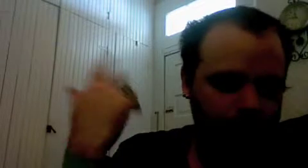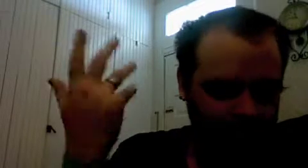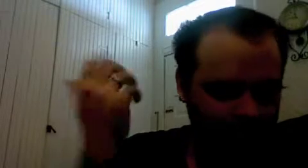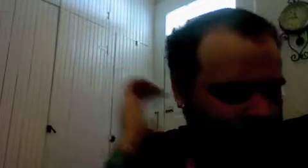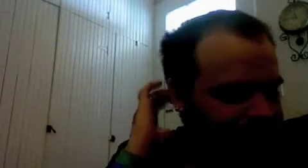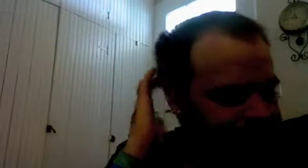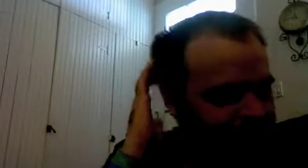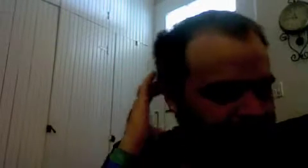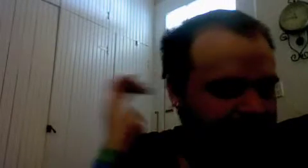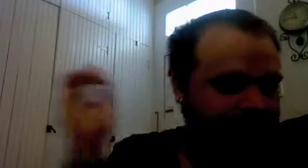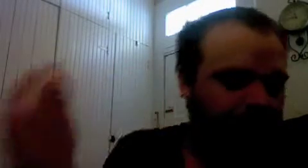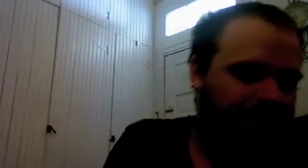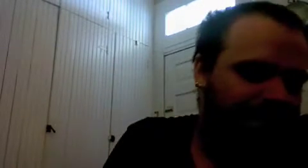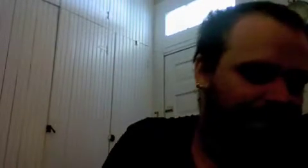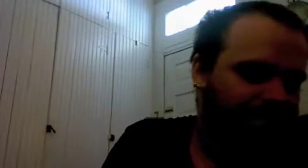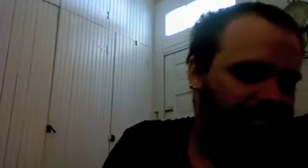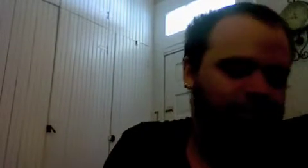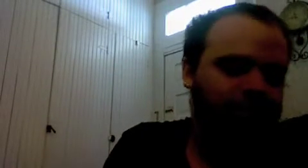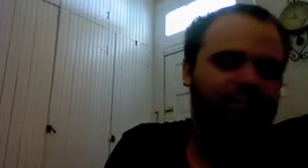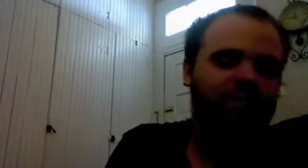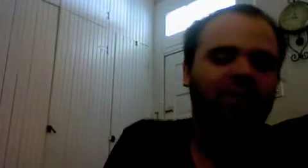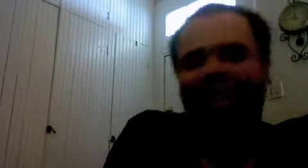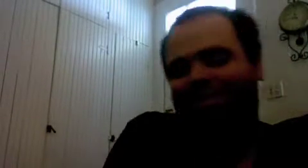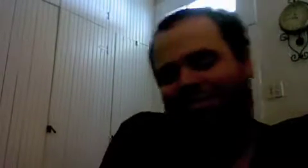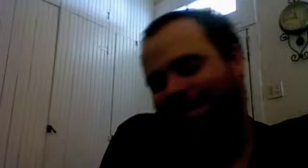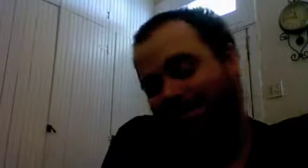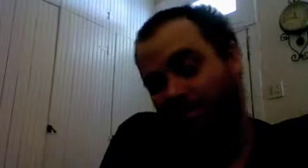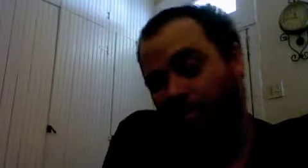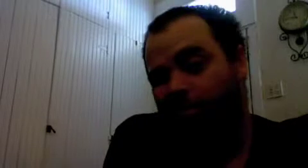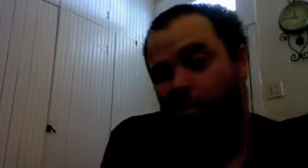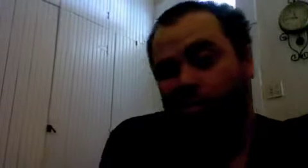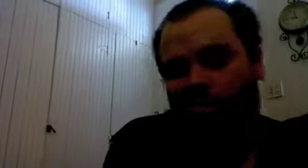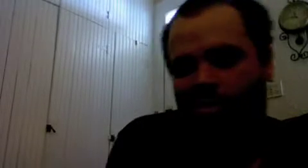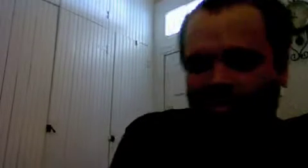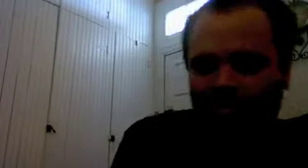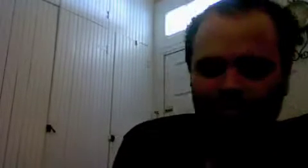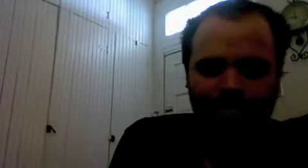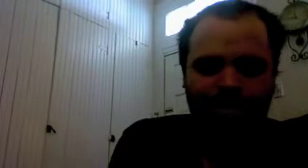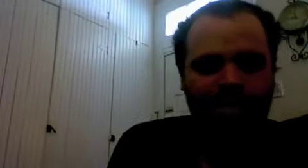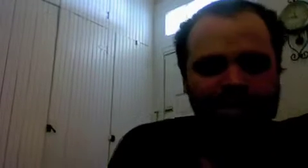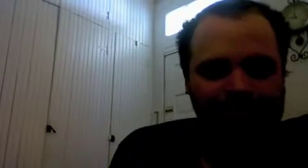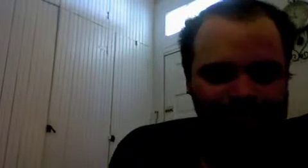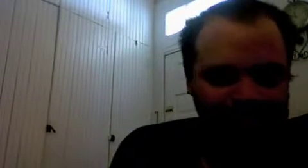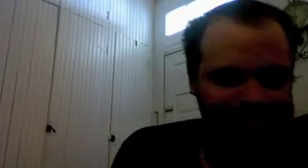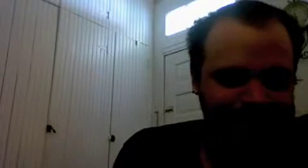okay then we get or that's that's the most important part about paragraph 17